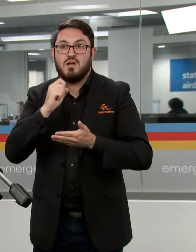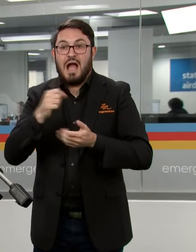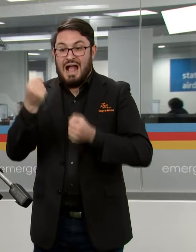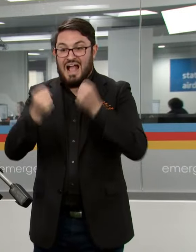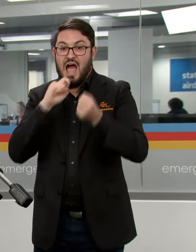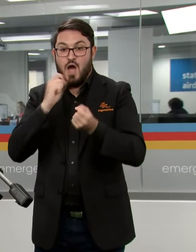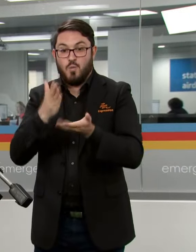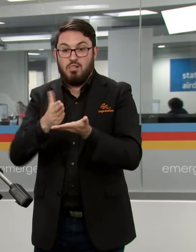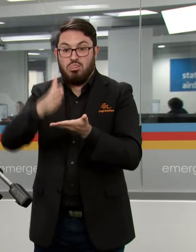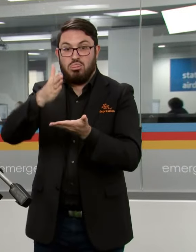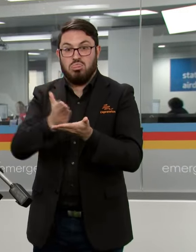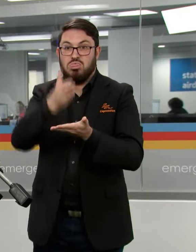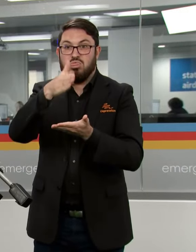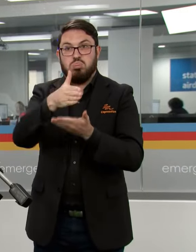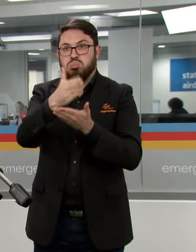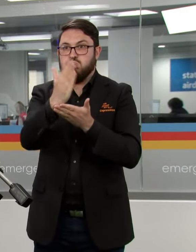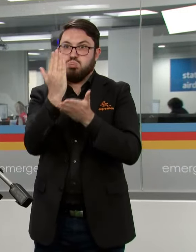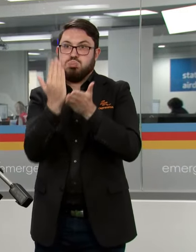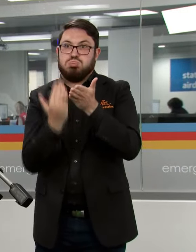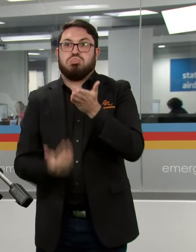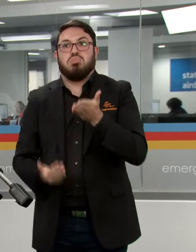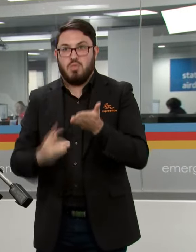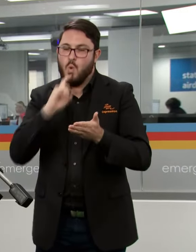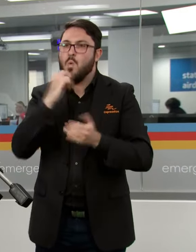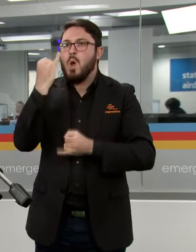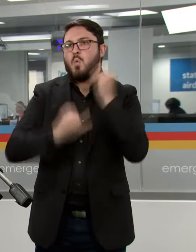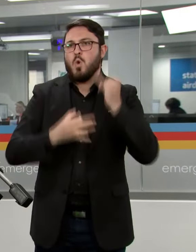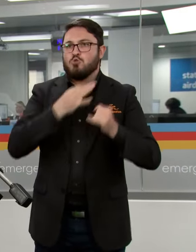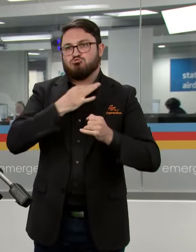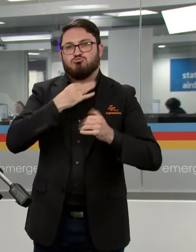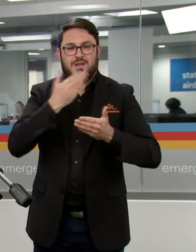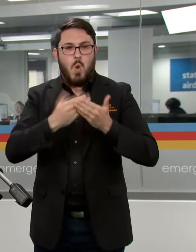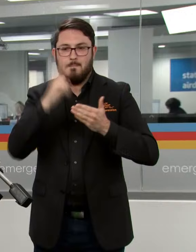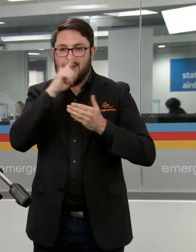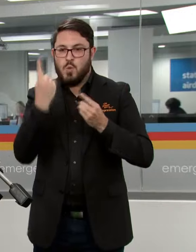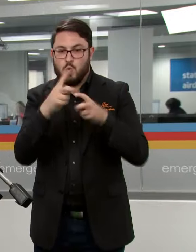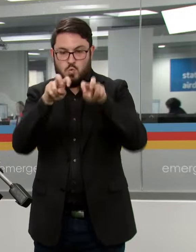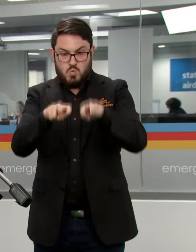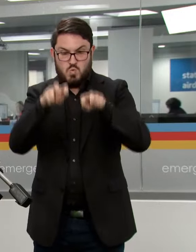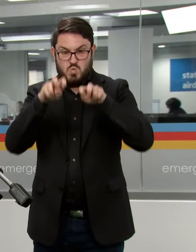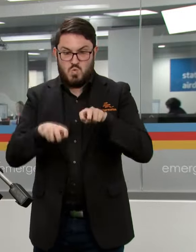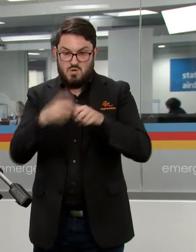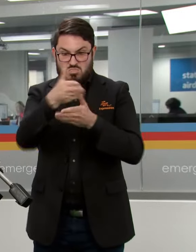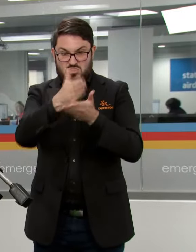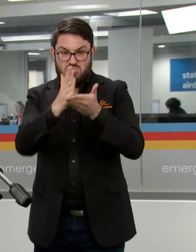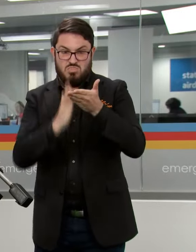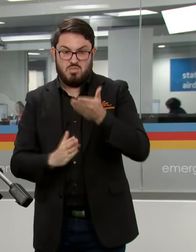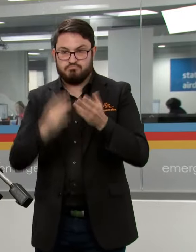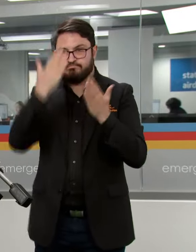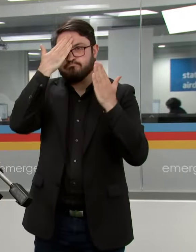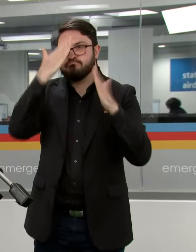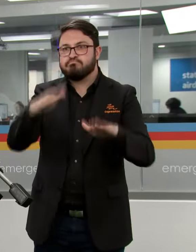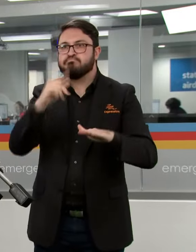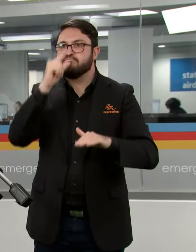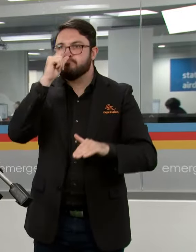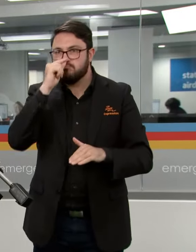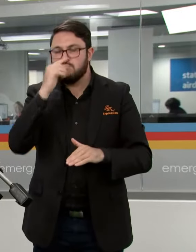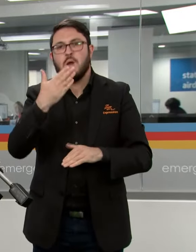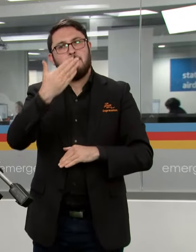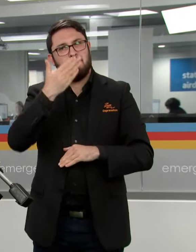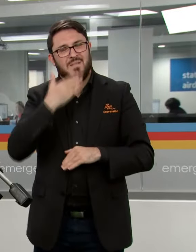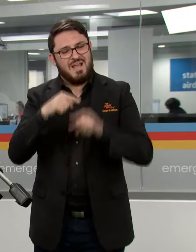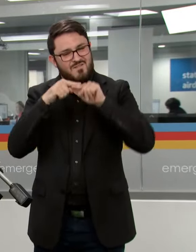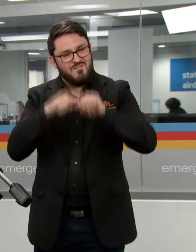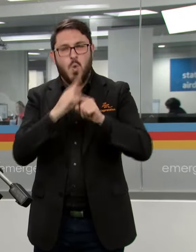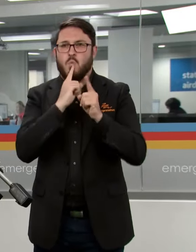long and they end up causing serious risk to people in them and can potentially cause loss of life so please listen to the